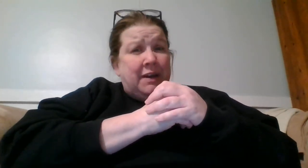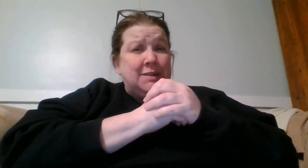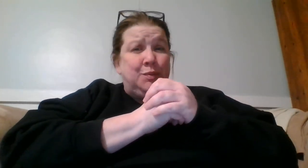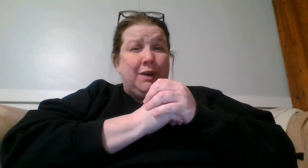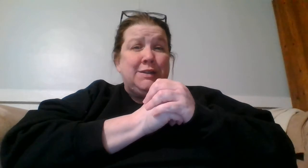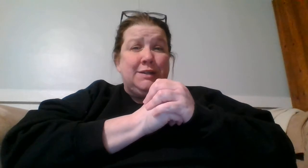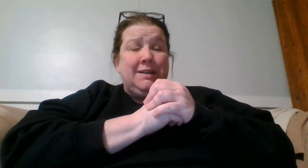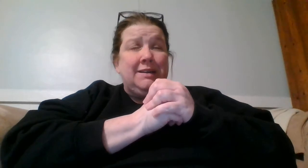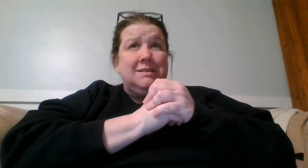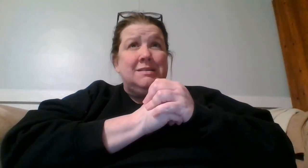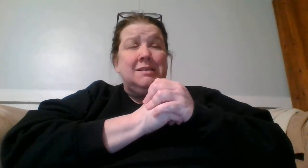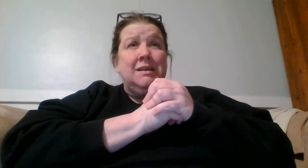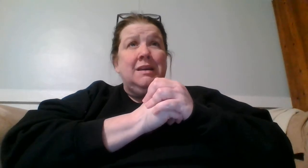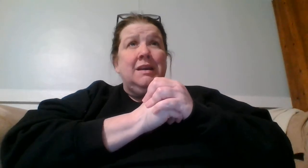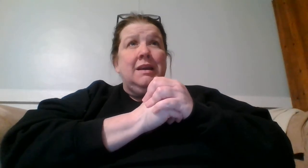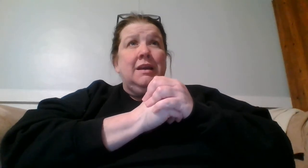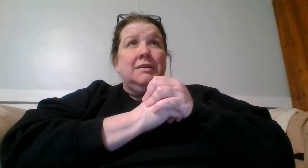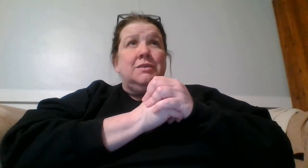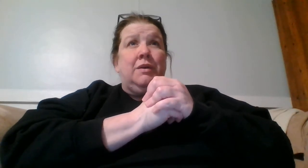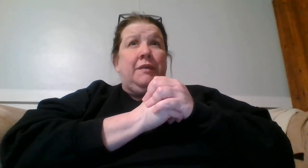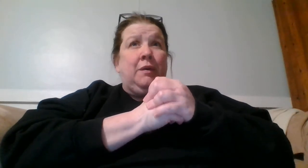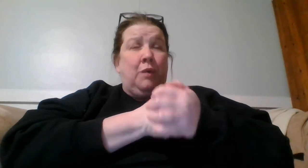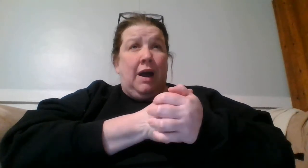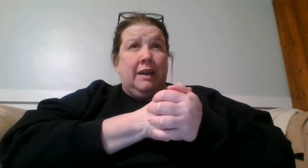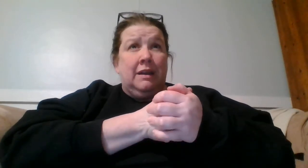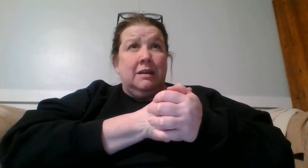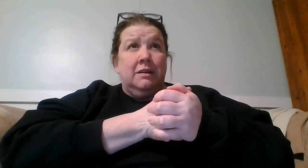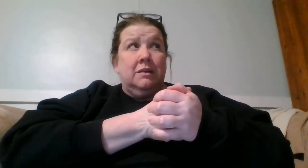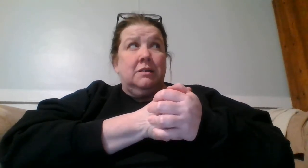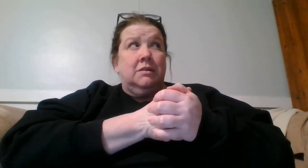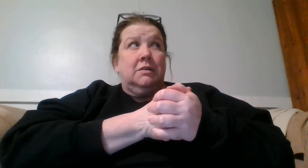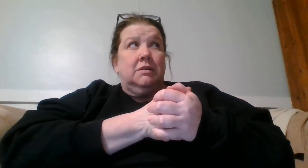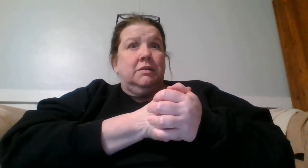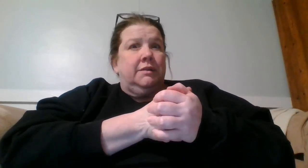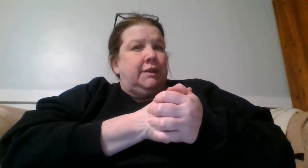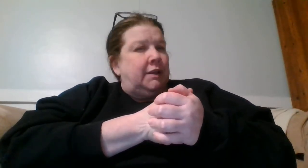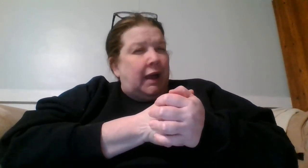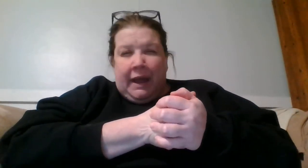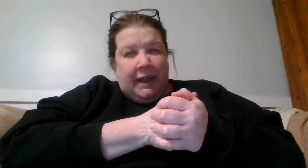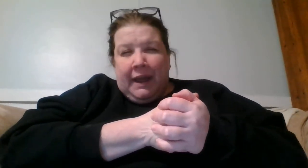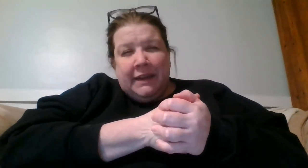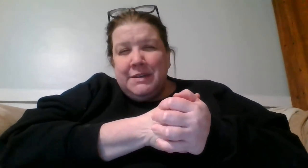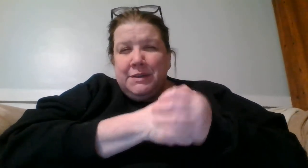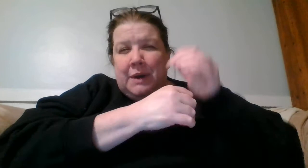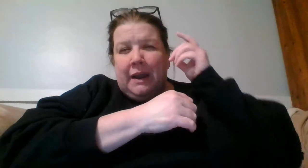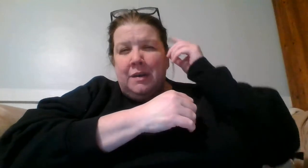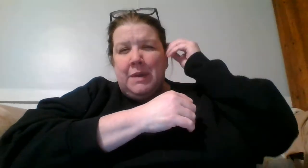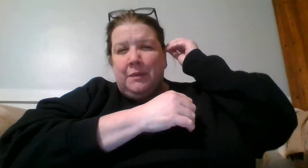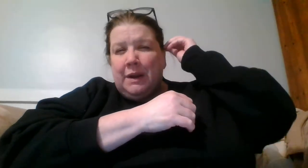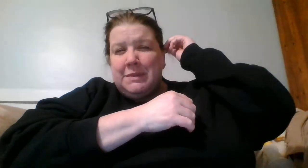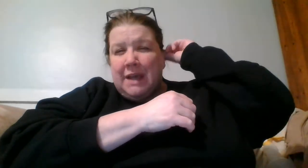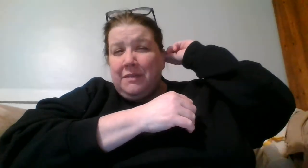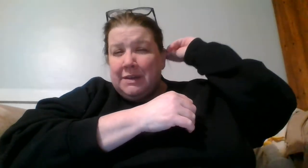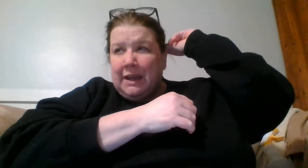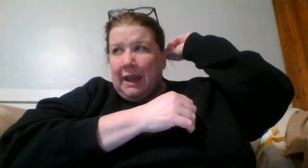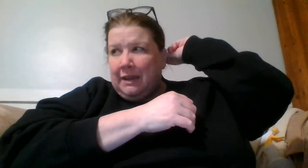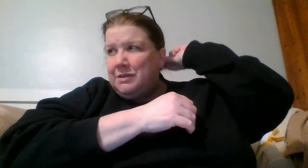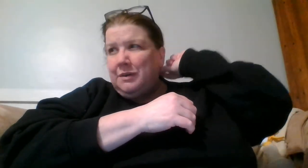expiration dates. So if I want it, I, I can do Ironman when I'm 70. I can do